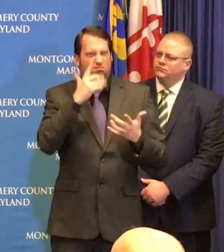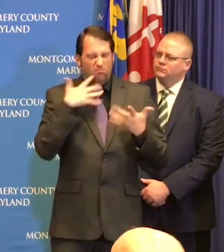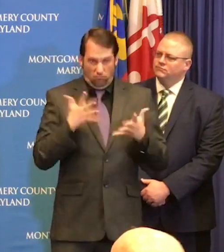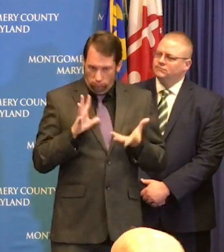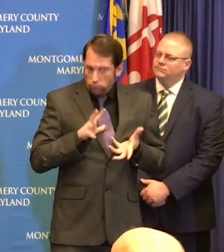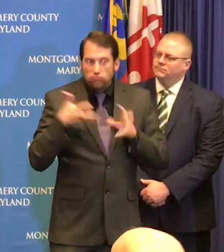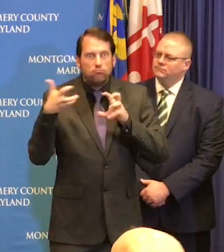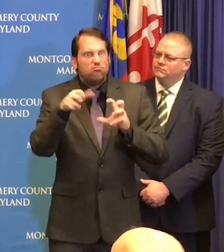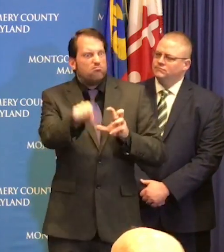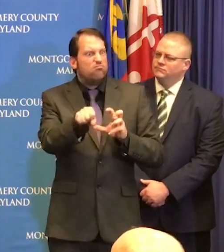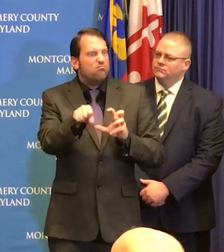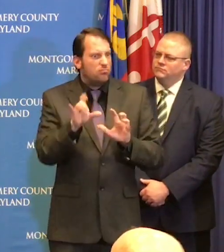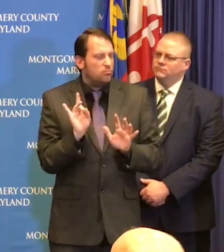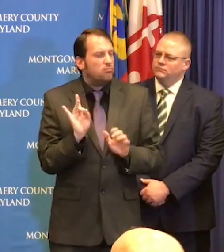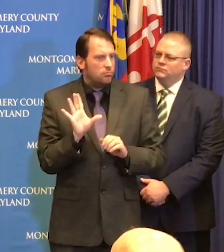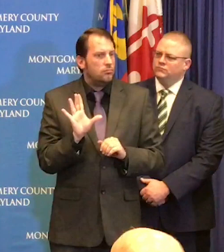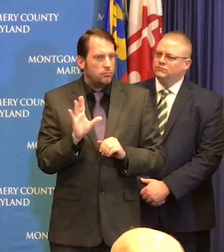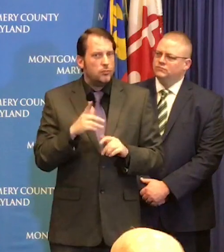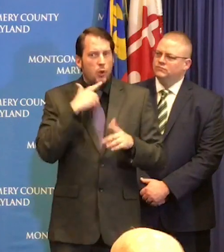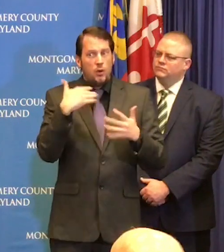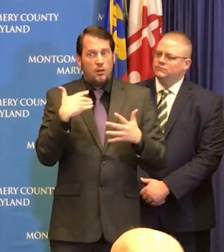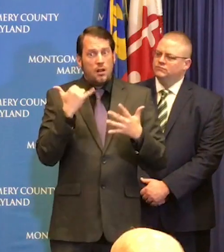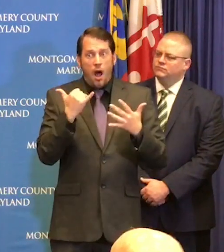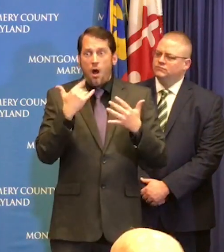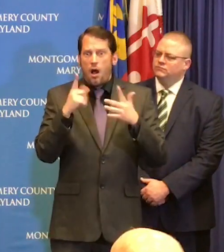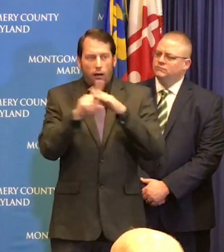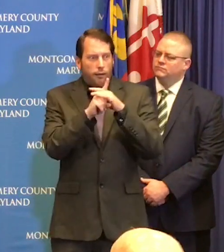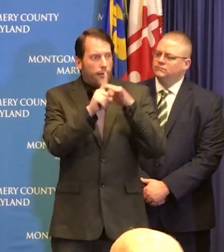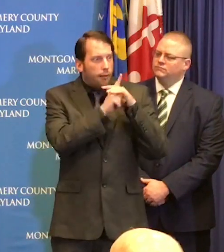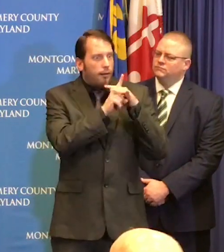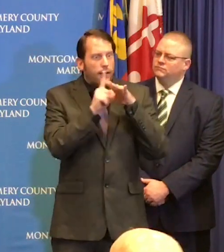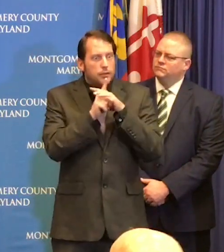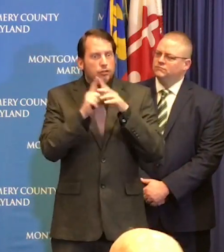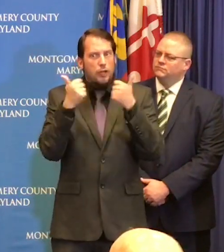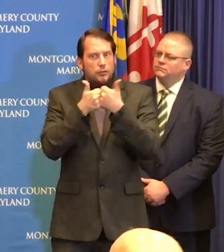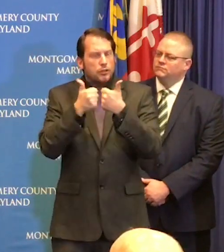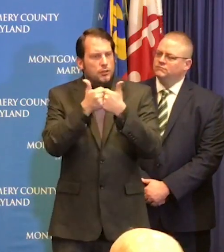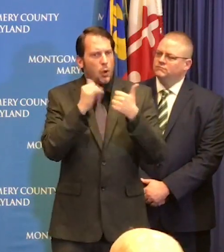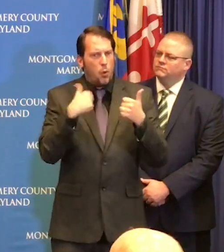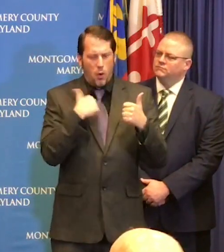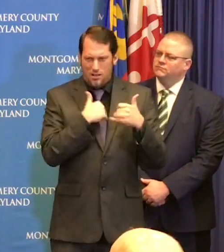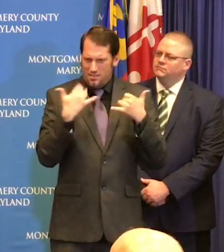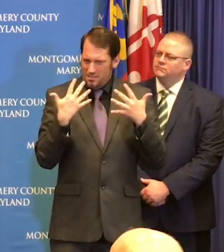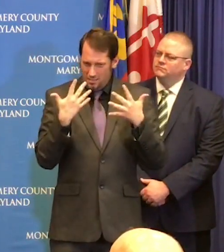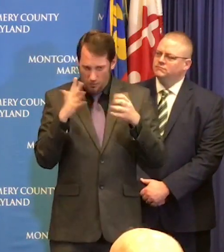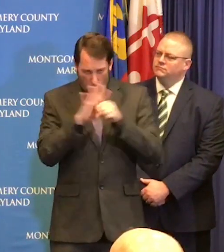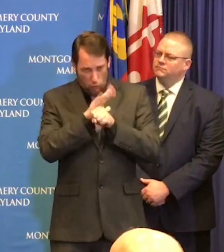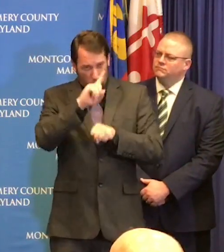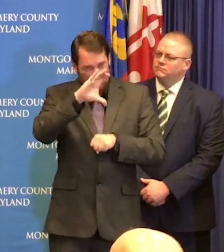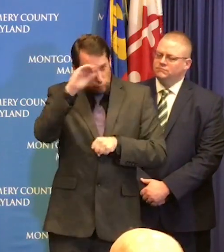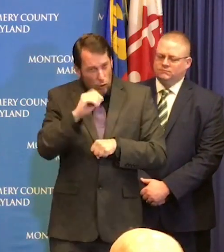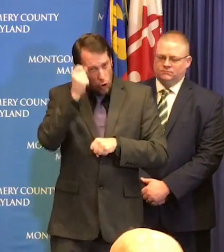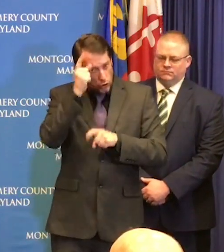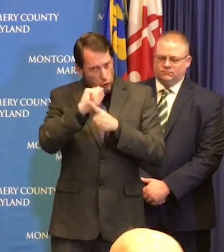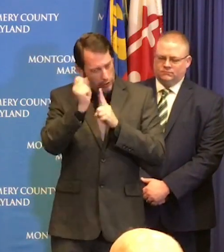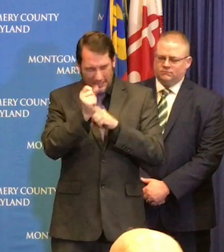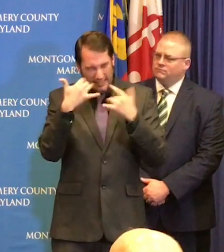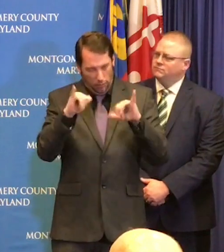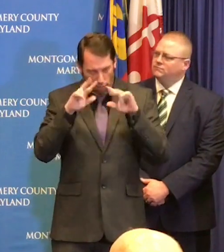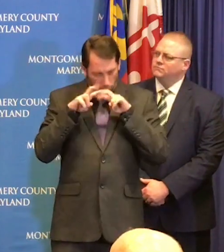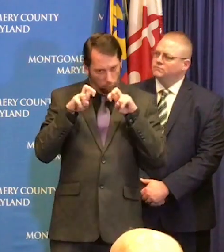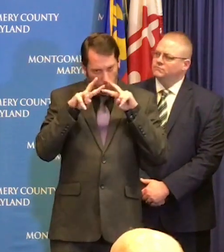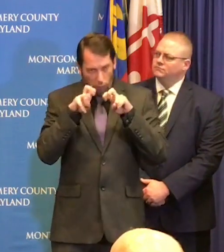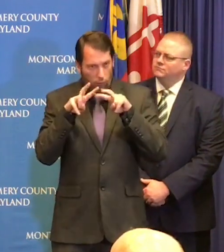lives are going to be altered because the situation remains so fluid we're working hand-in-hand and as this